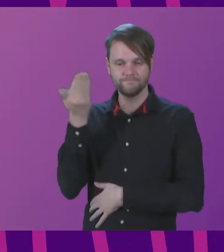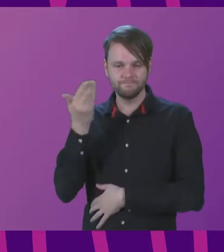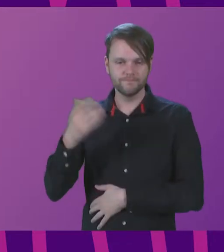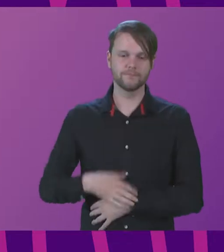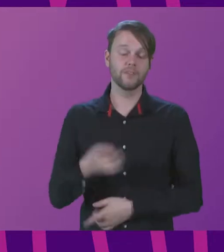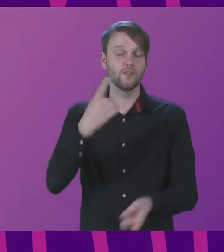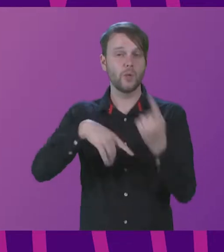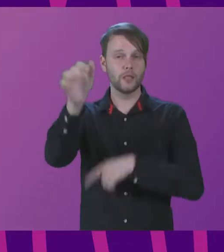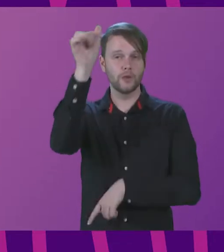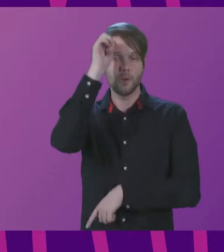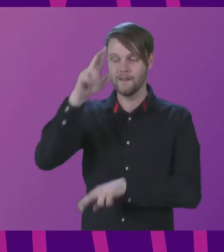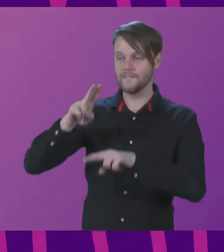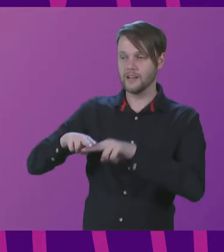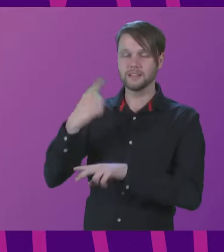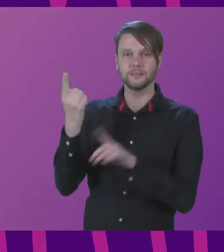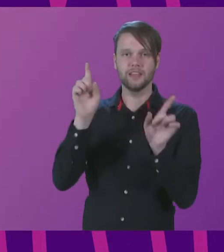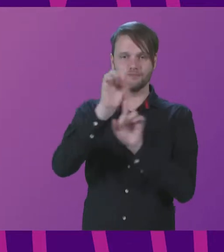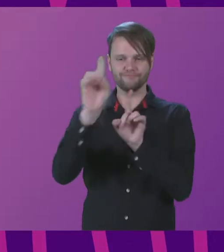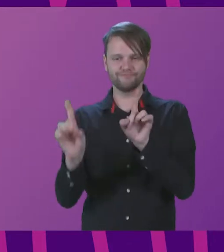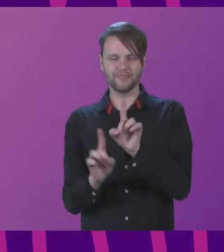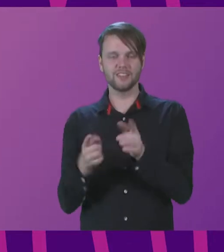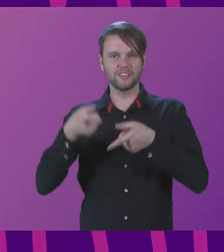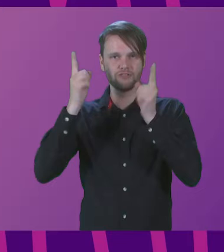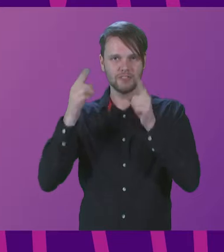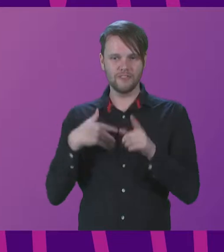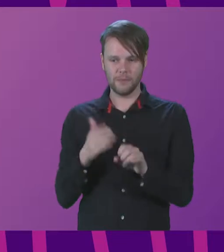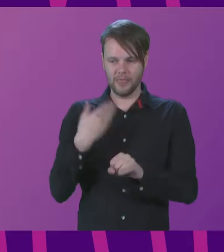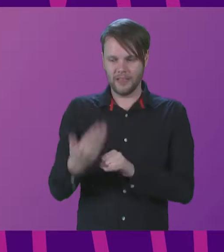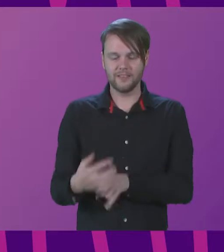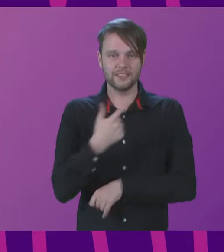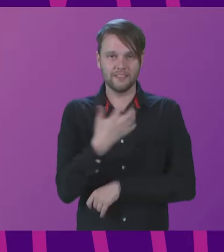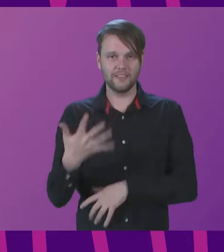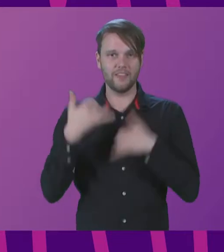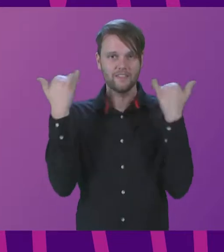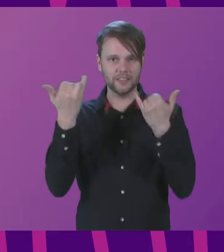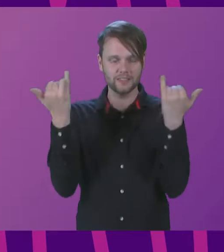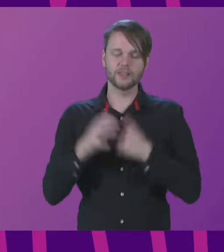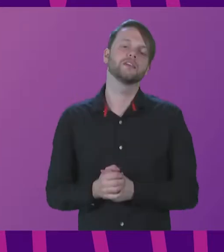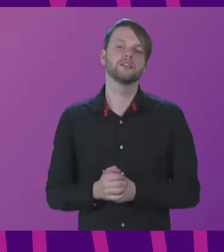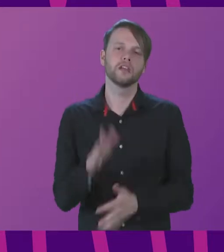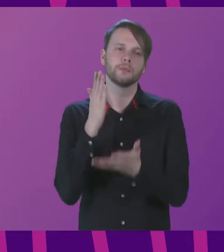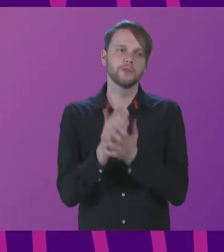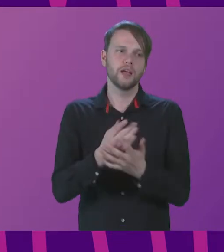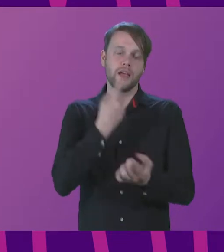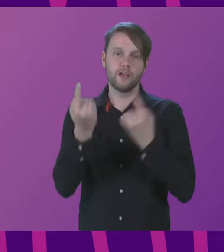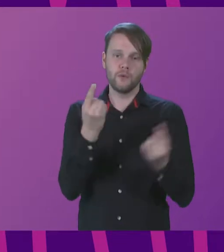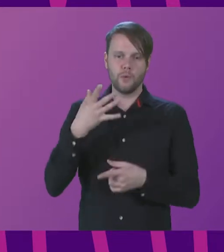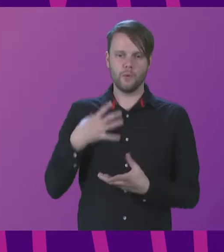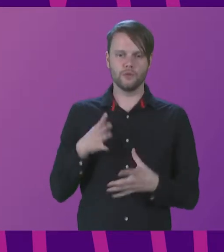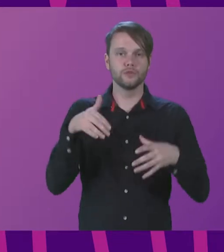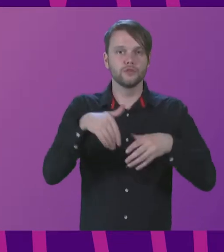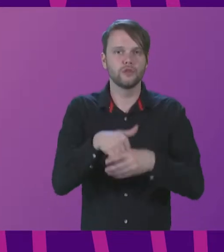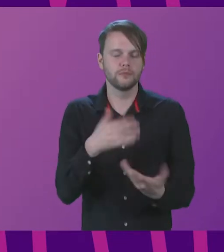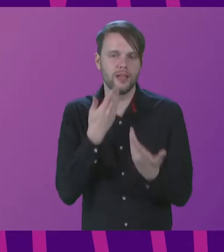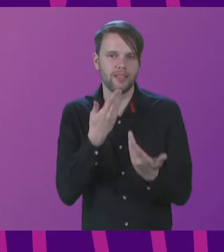of you will know, Fergus is stepping down as director at the end of the 75th festival. So I'm sure everyone will want to join me